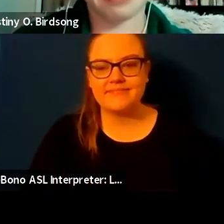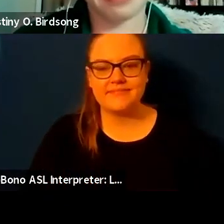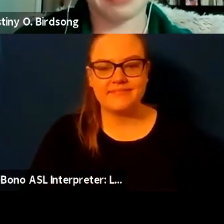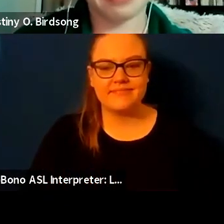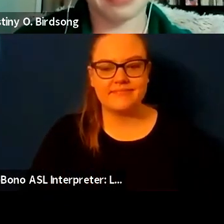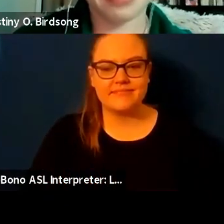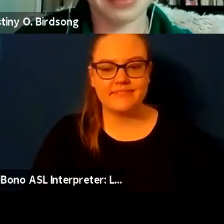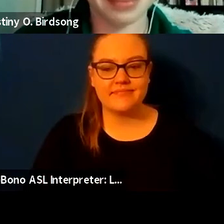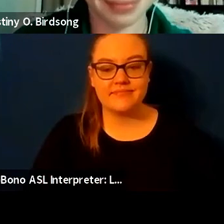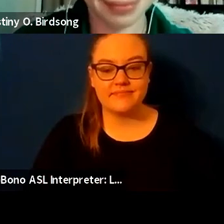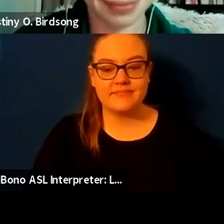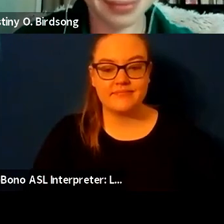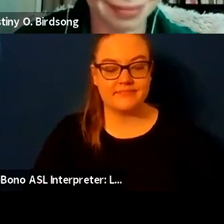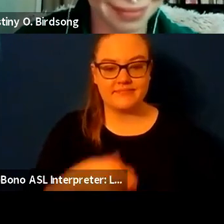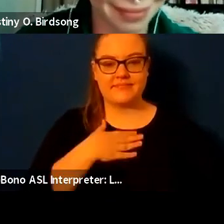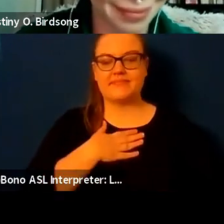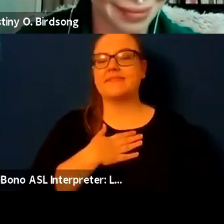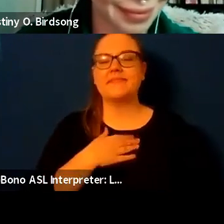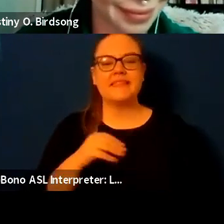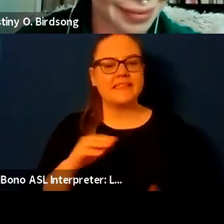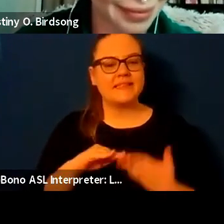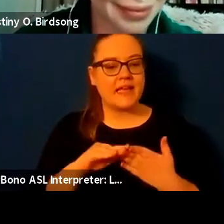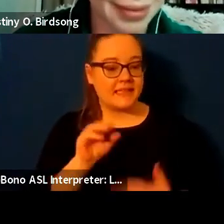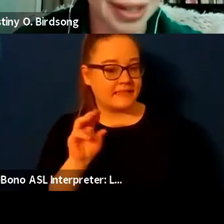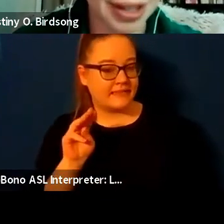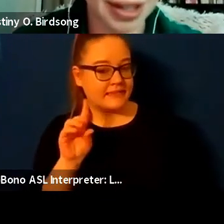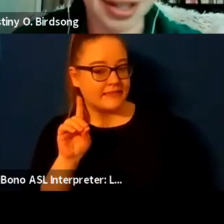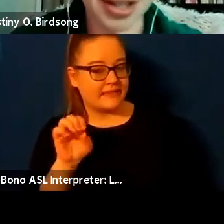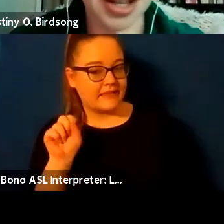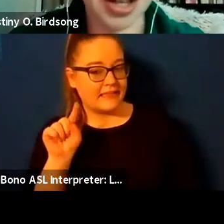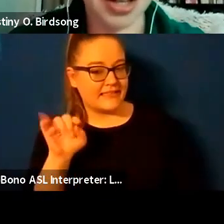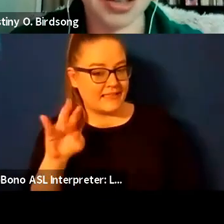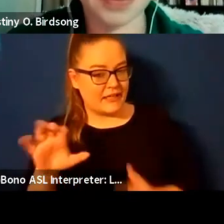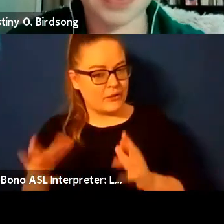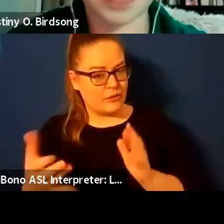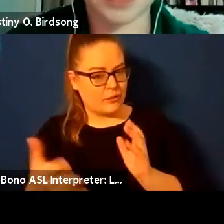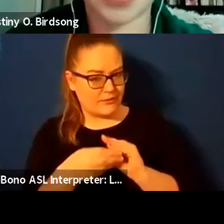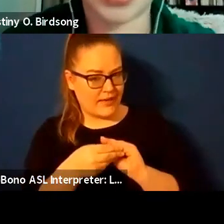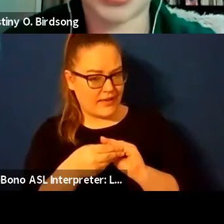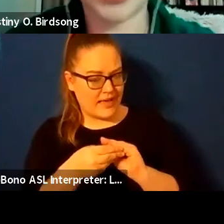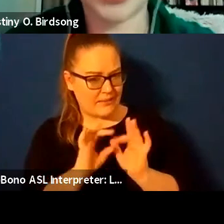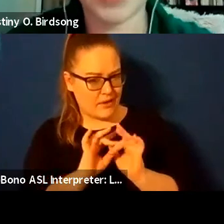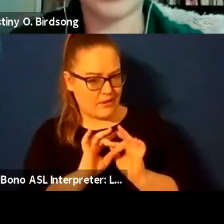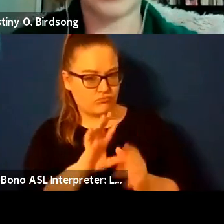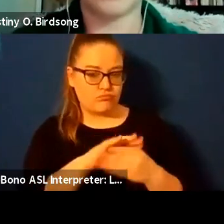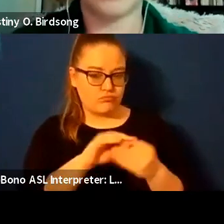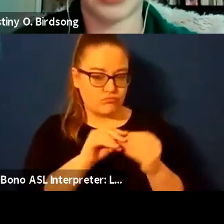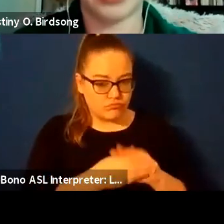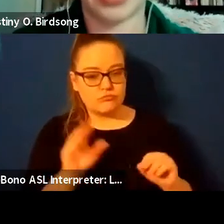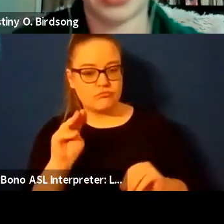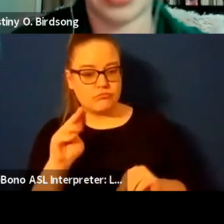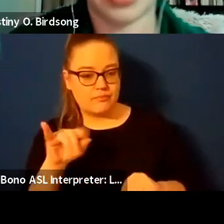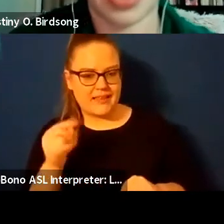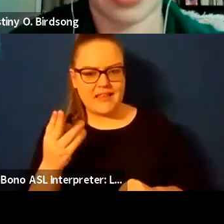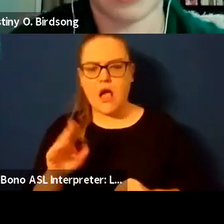yes oh excuse me destiny do you have anything that you want to add about myth and fairytale no i think those are all great